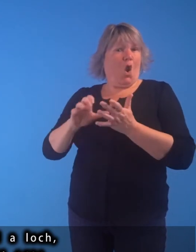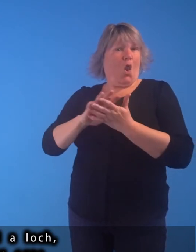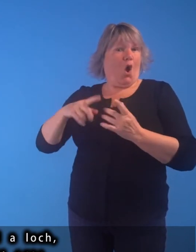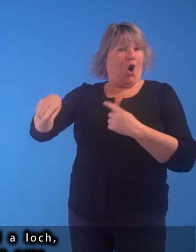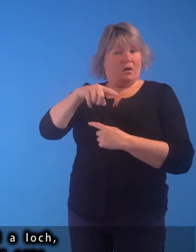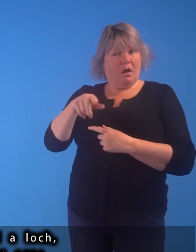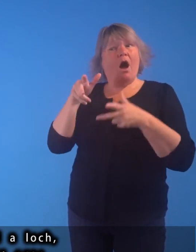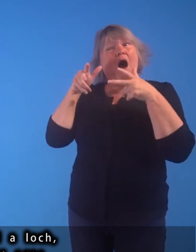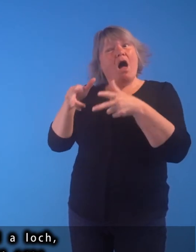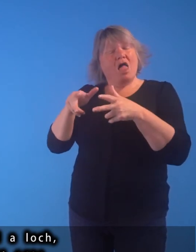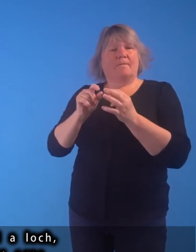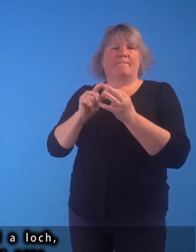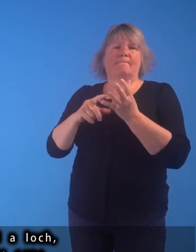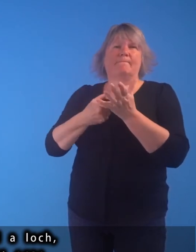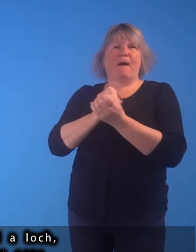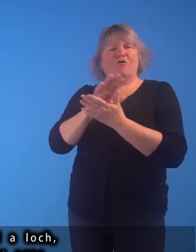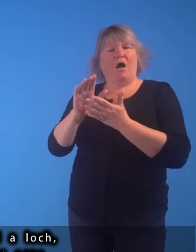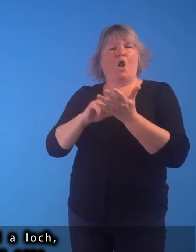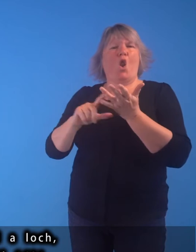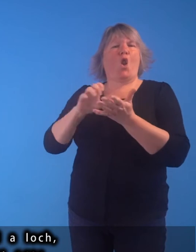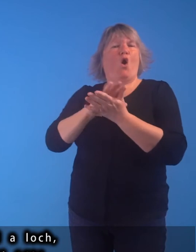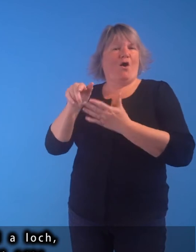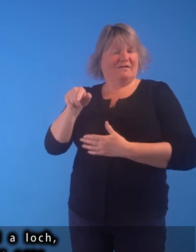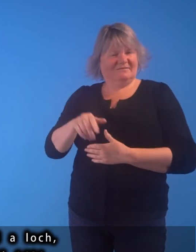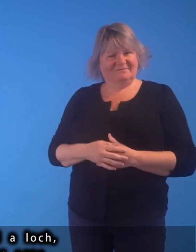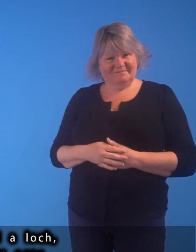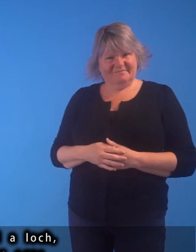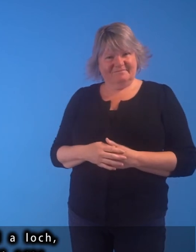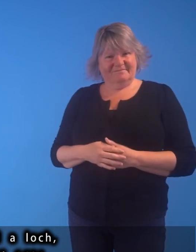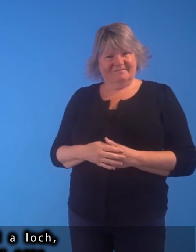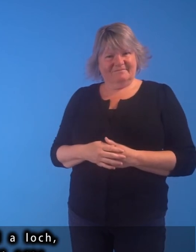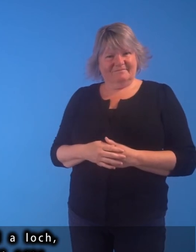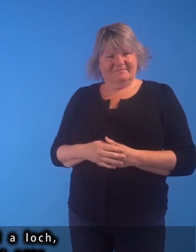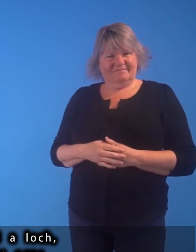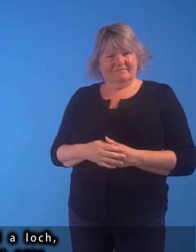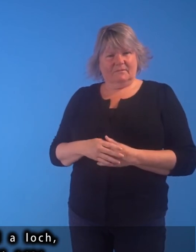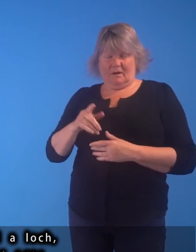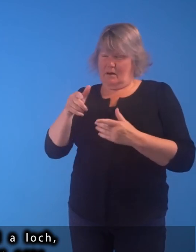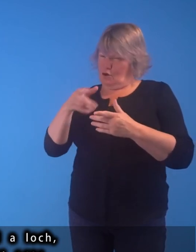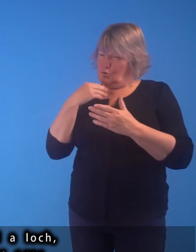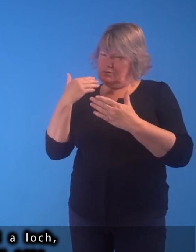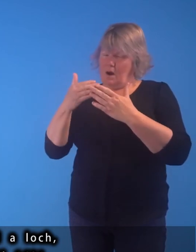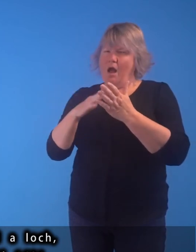a loch, known as the Borough Loch. And until 1621,